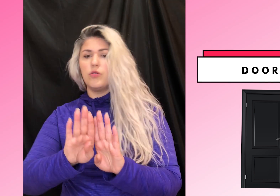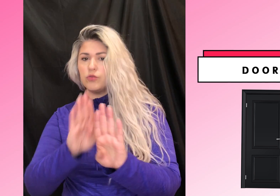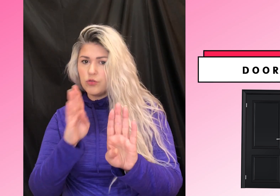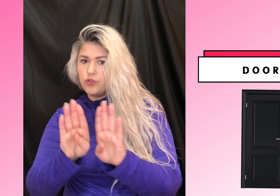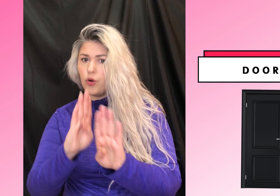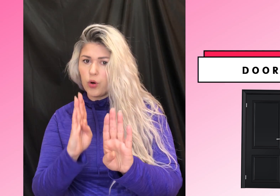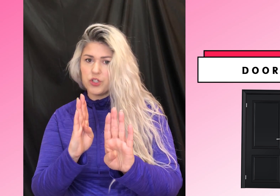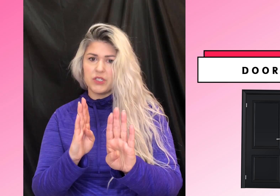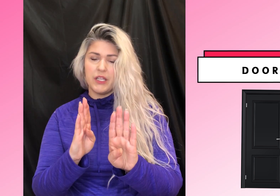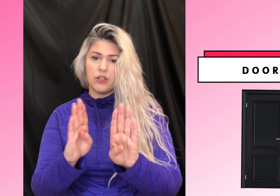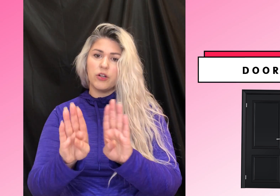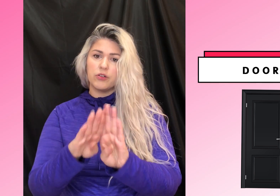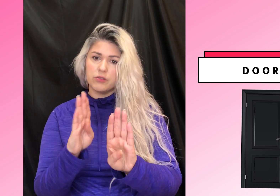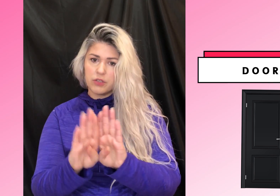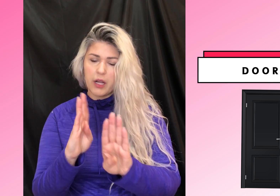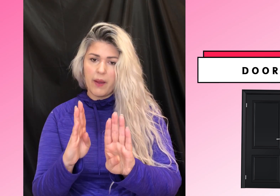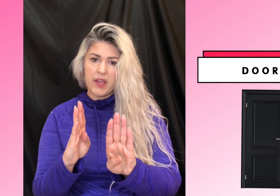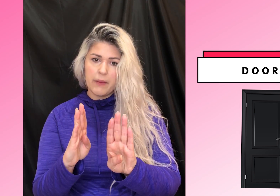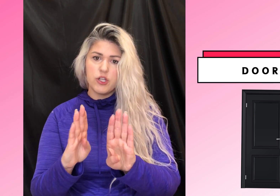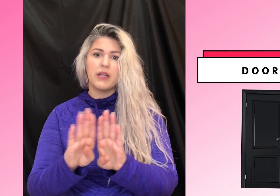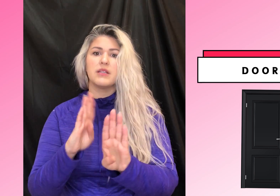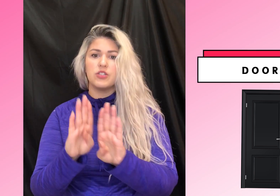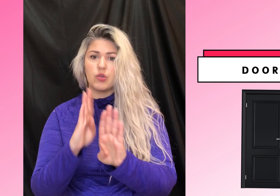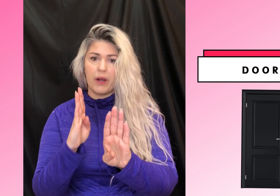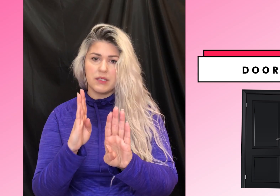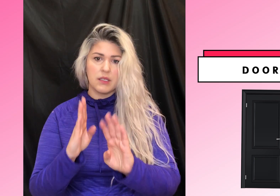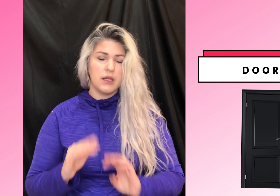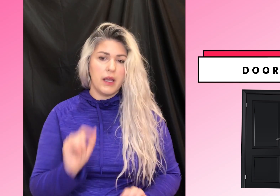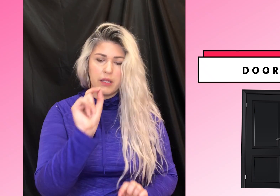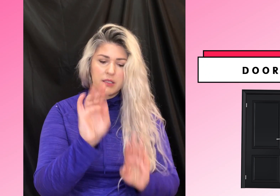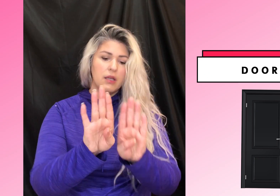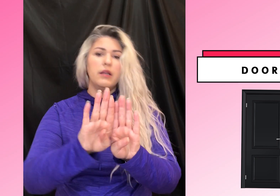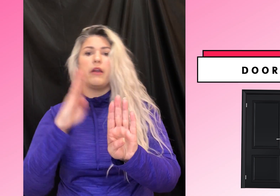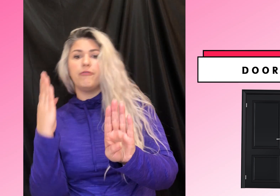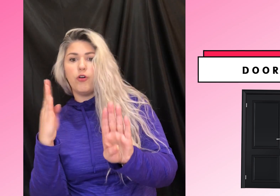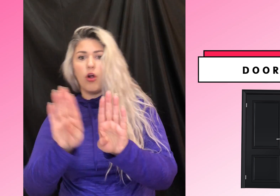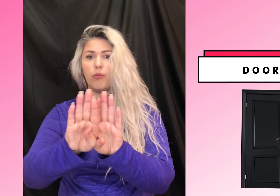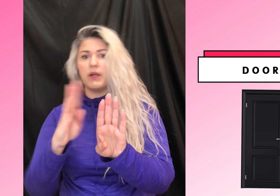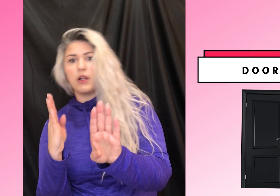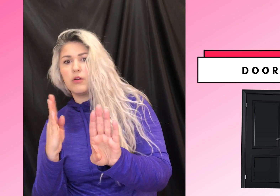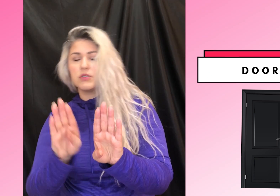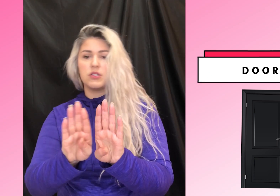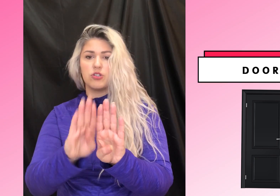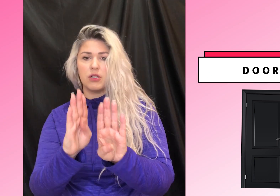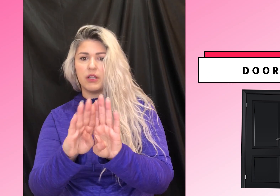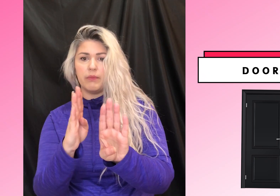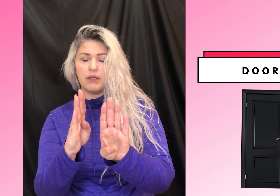So door just singular talking about the object is twice and it's not a full open and close. It's just a little bit